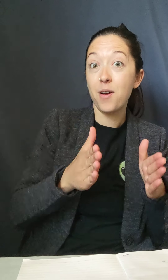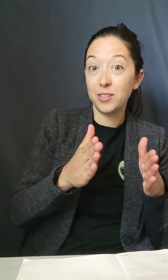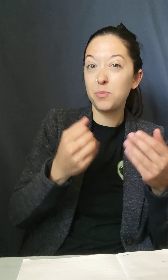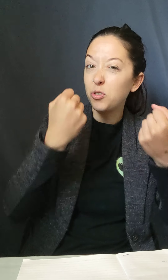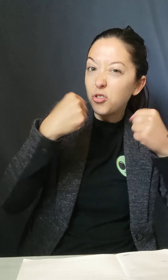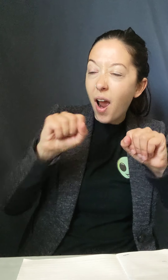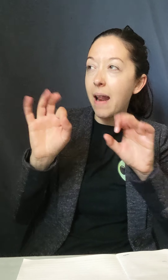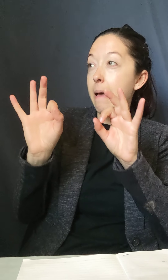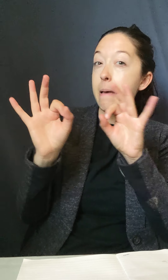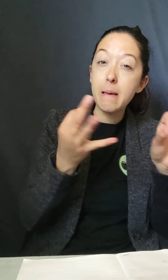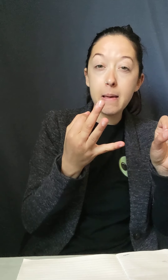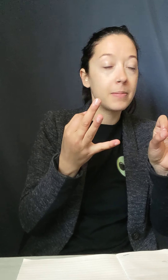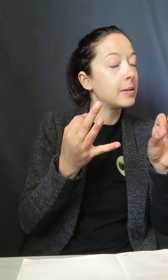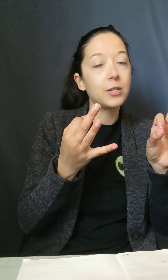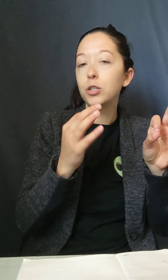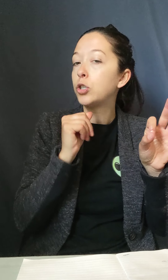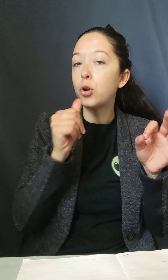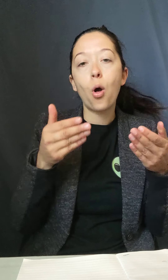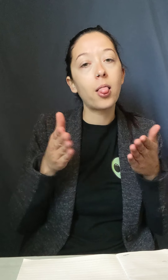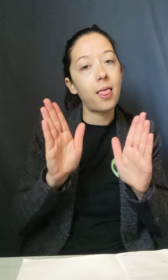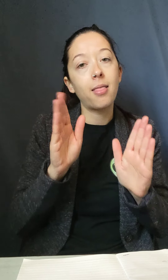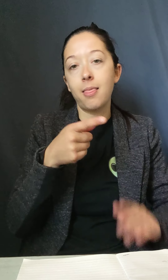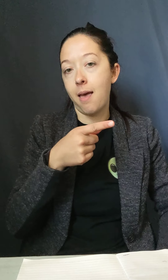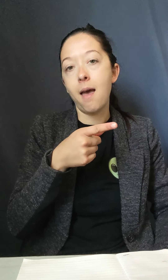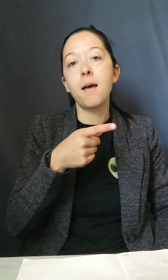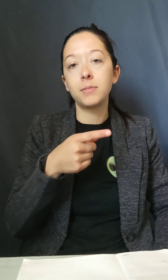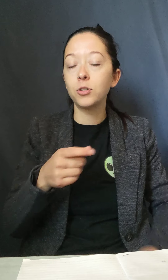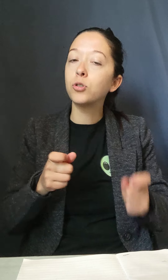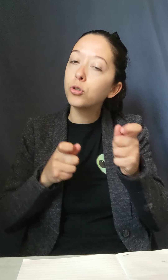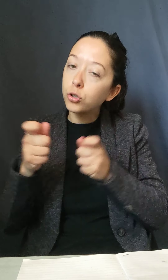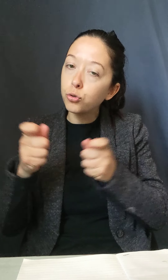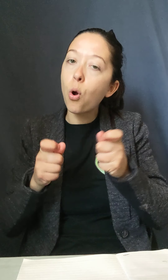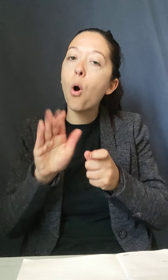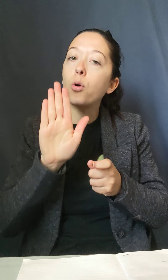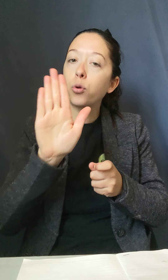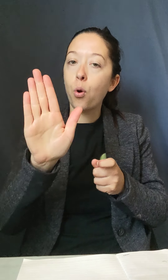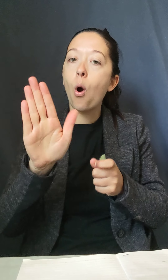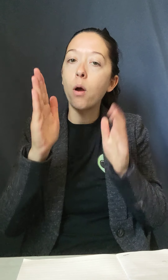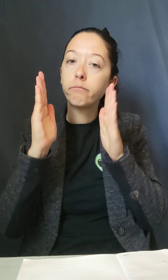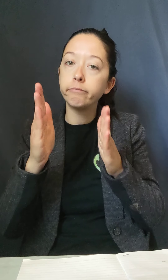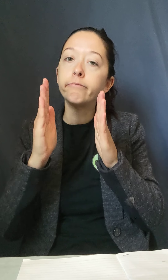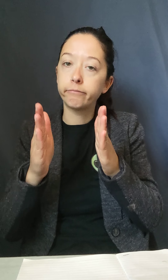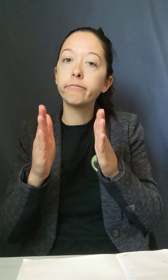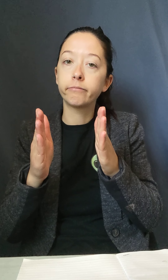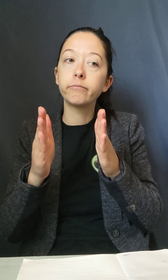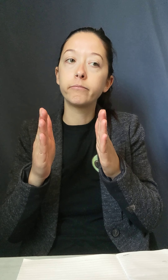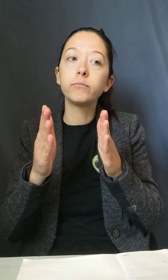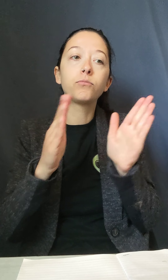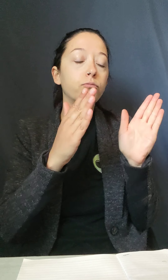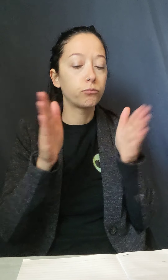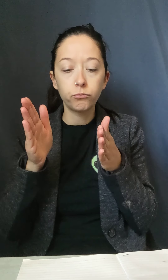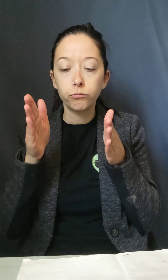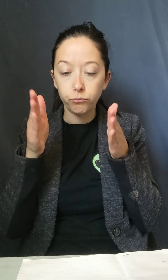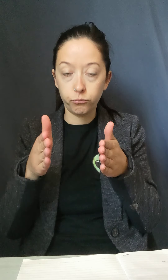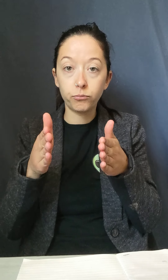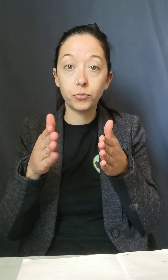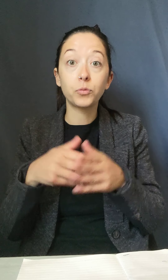you delete, you redirect towards whatever it is that you actually want to pay attention to. You know, they'll like to invite you to doubt